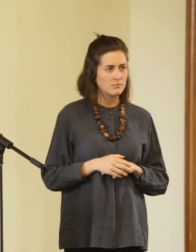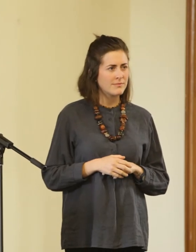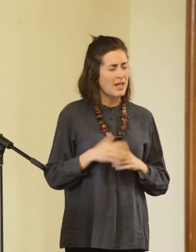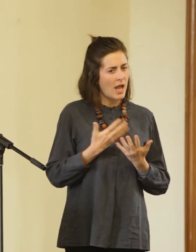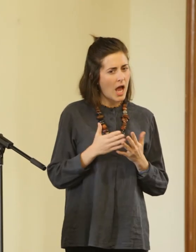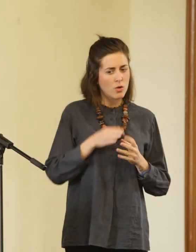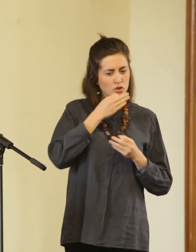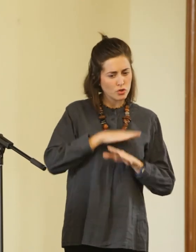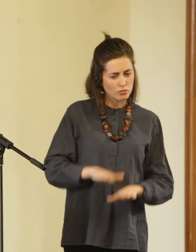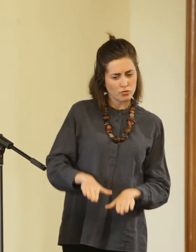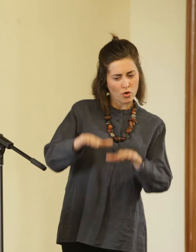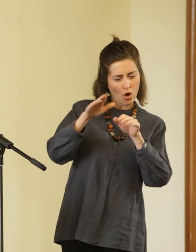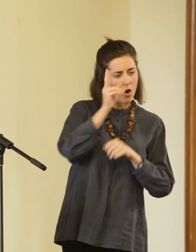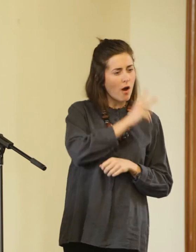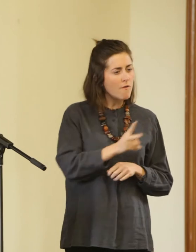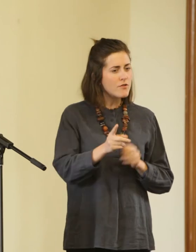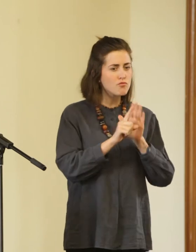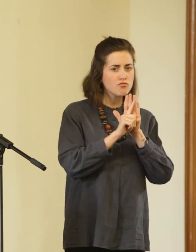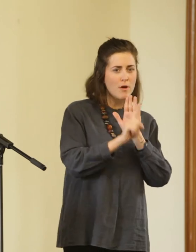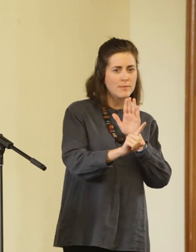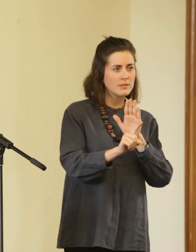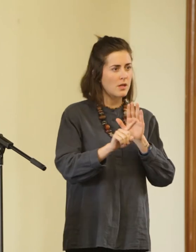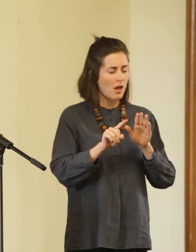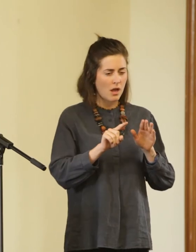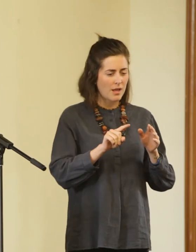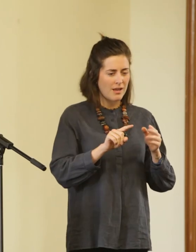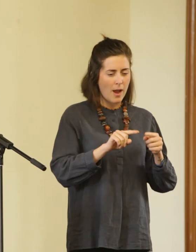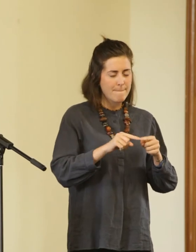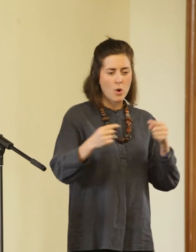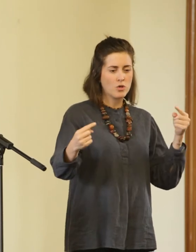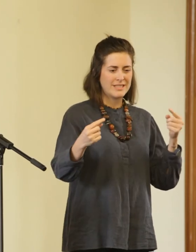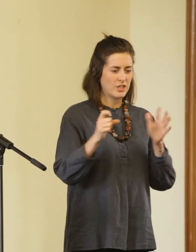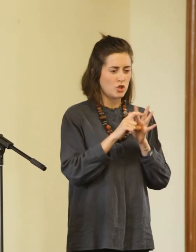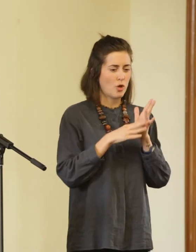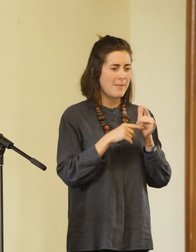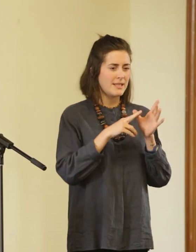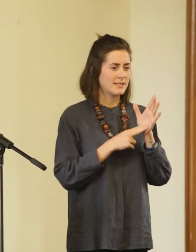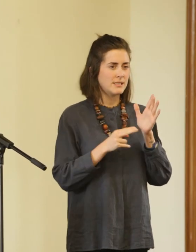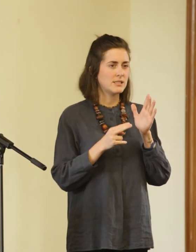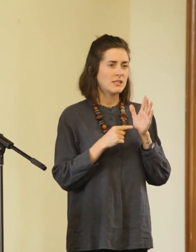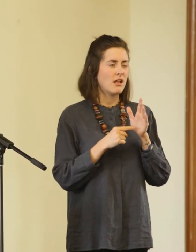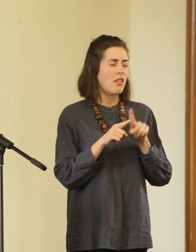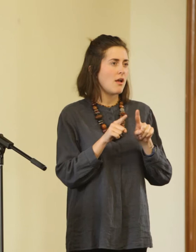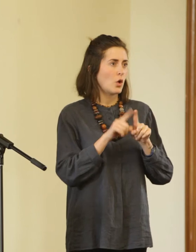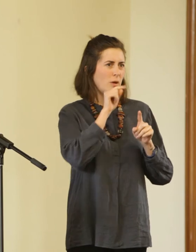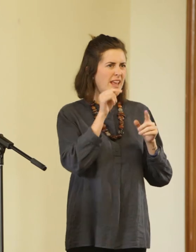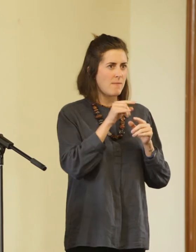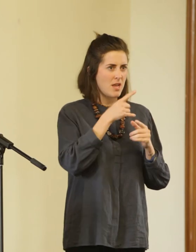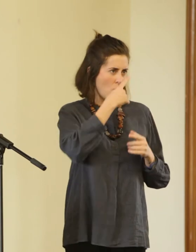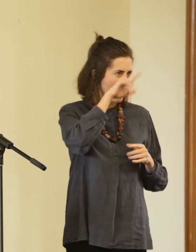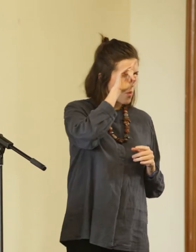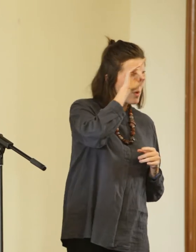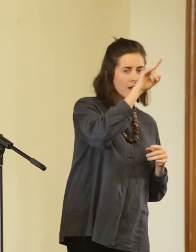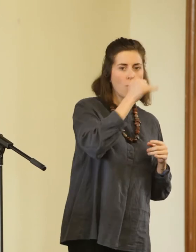how children often represent opposing dominant imaginaries of wicked or innocent, and how they are read